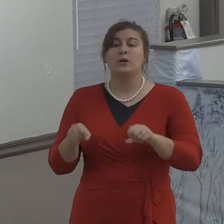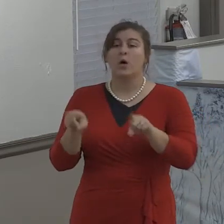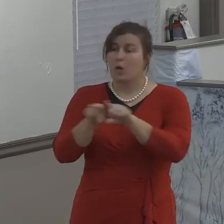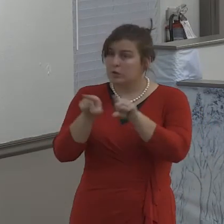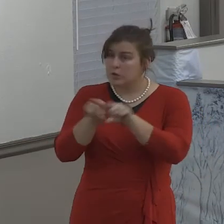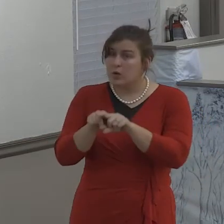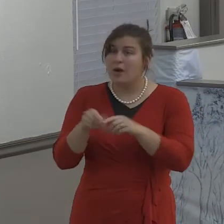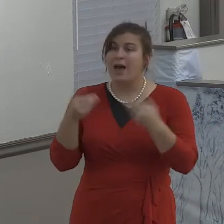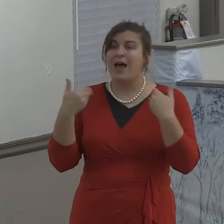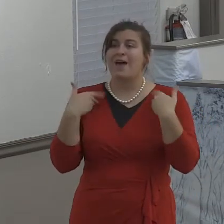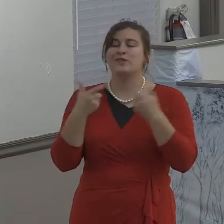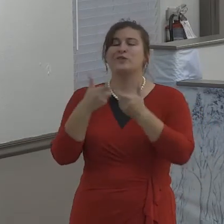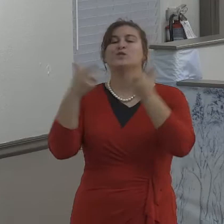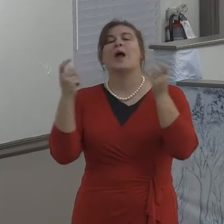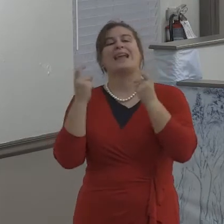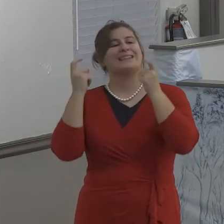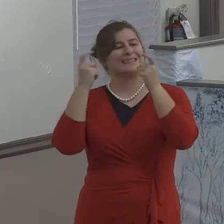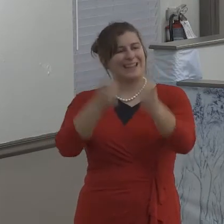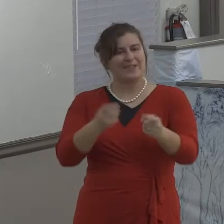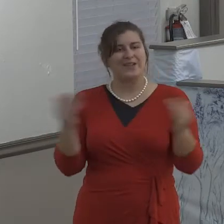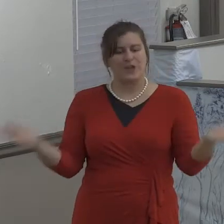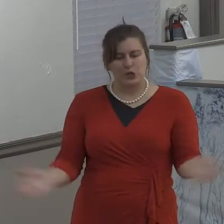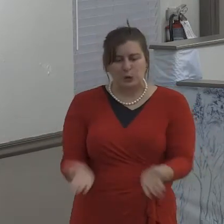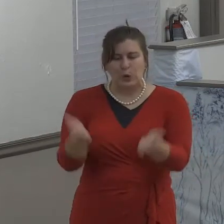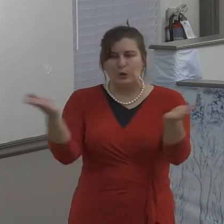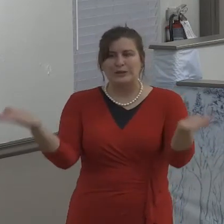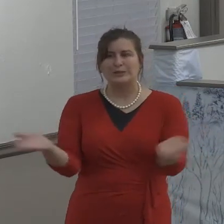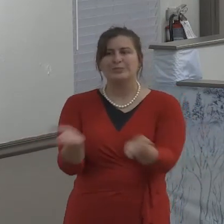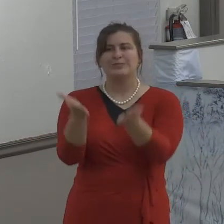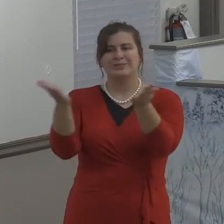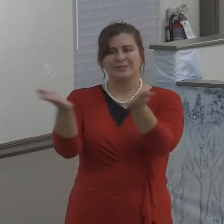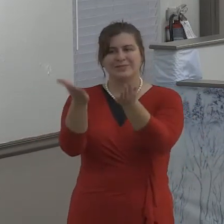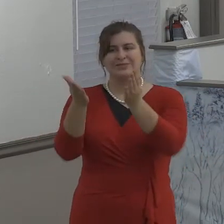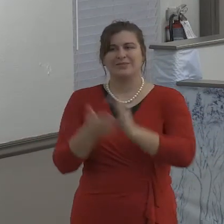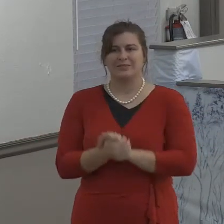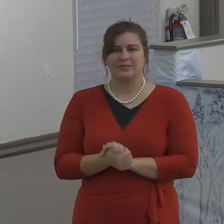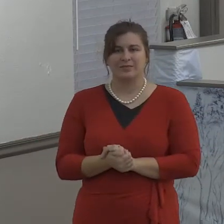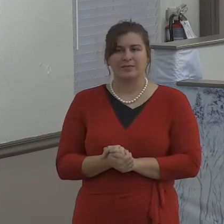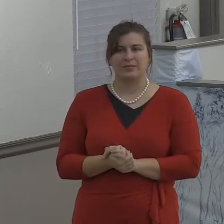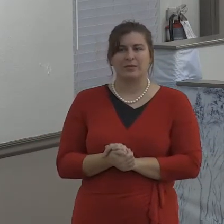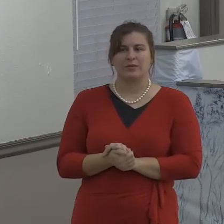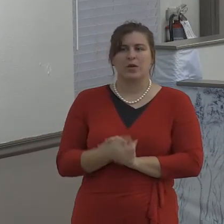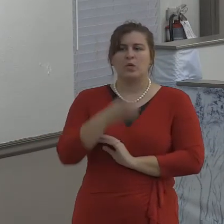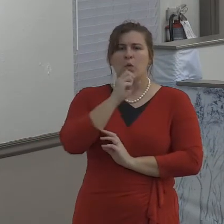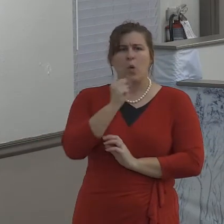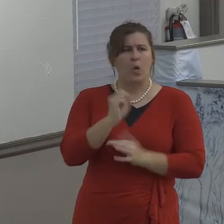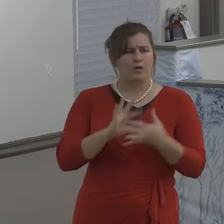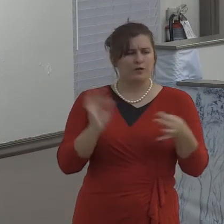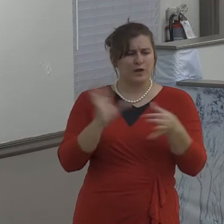Although, if you have any desire to try that, that my office is upstairs.